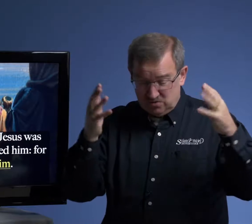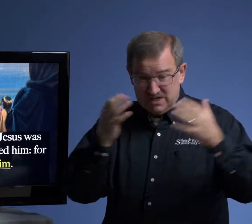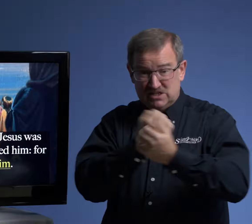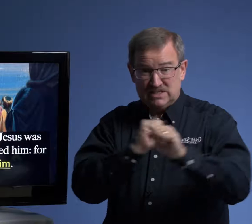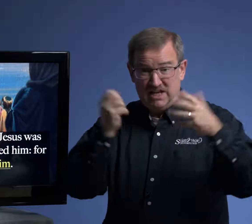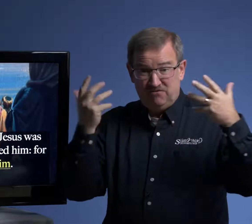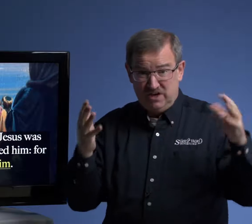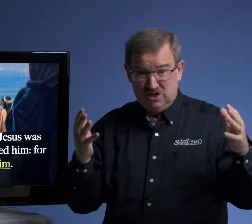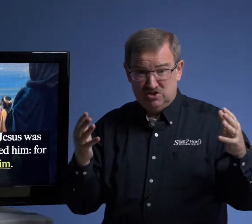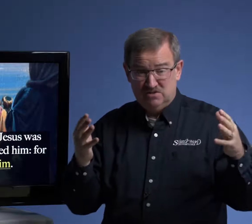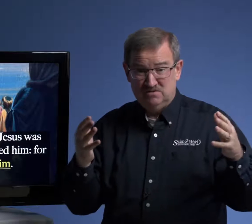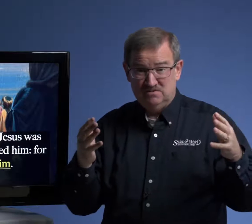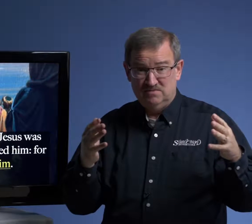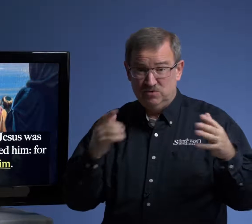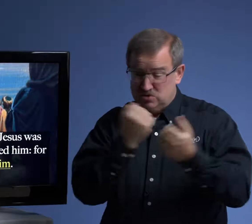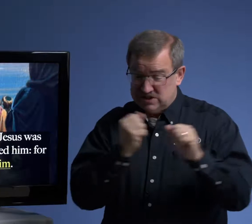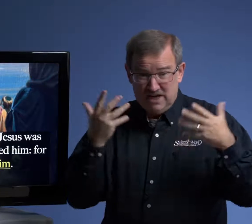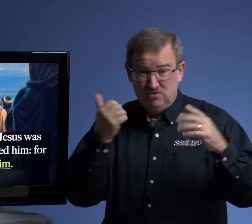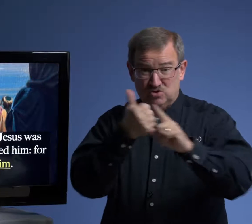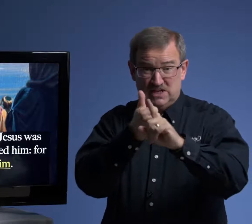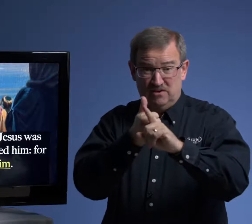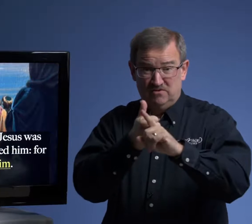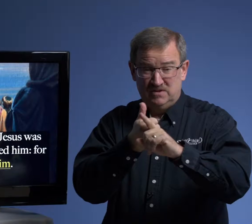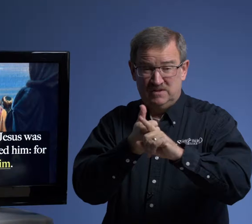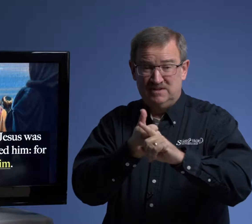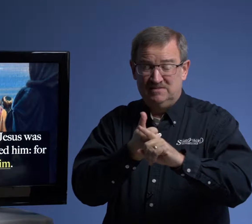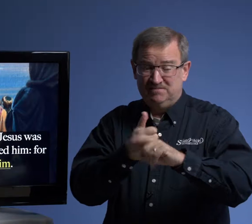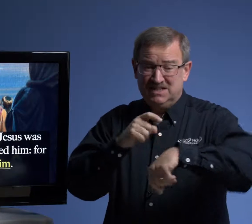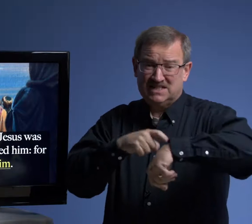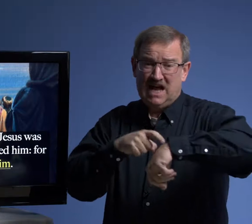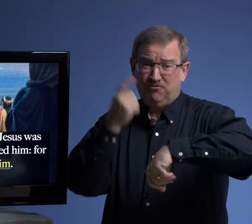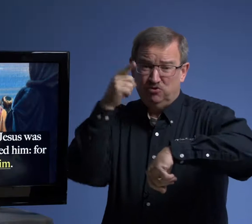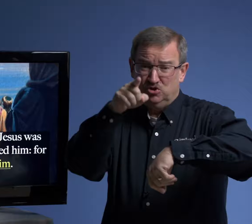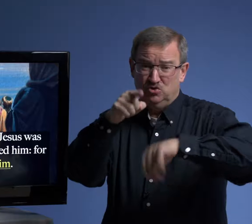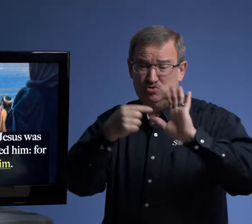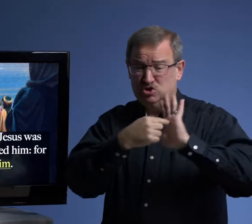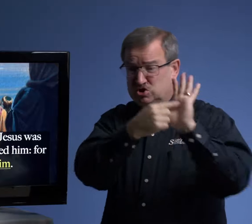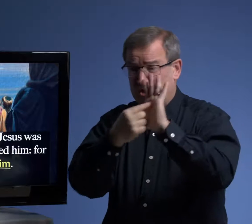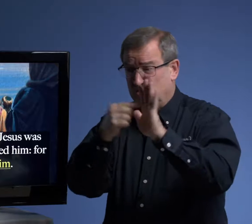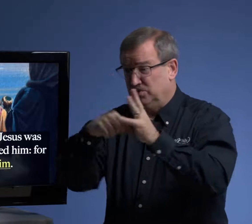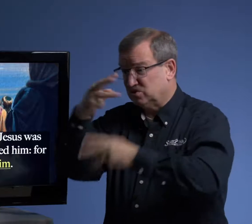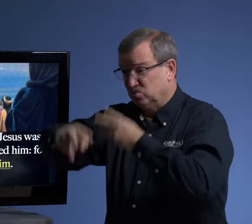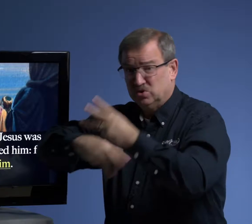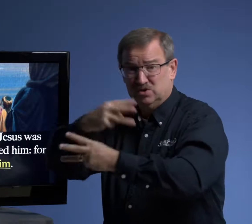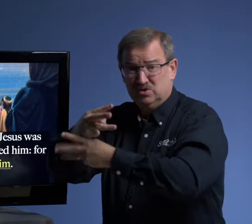already saved, finished, you're saved yourself, it's time for you to show this world